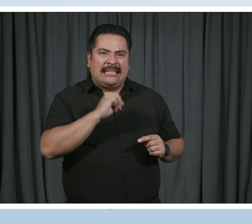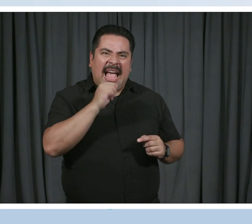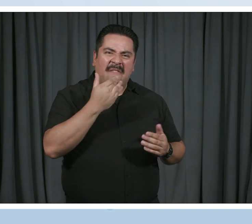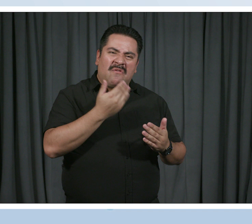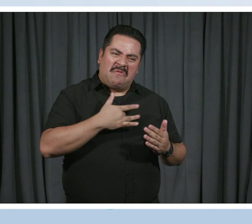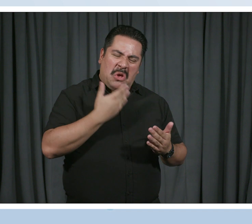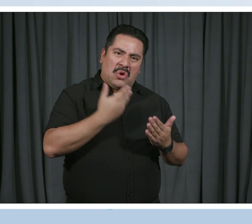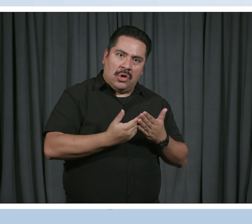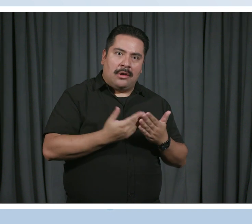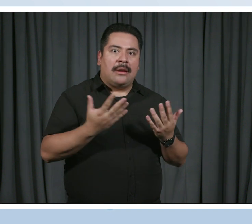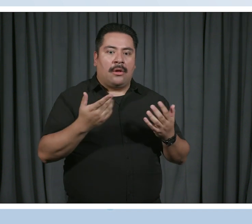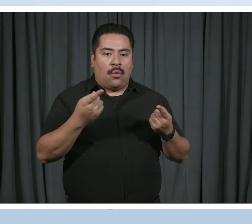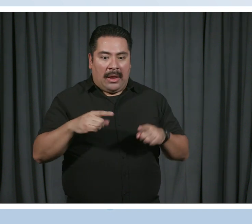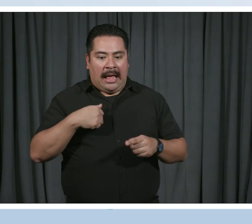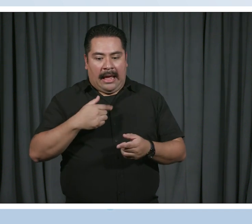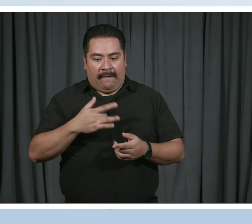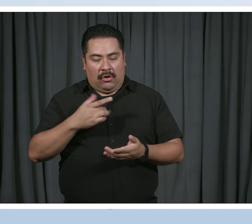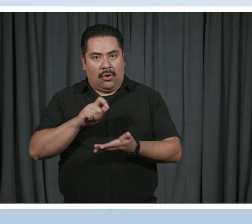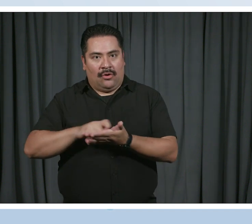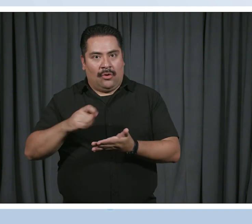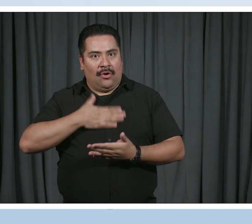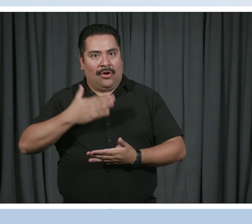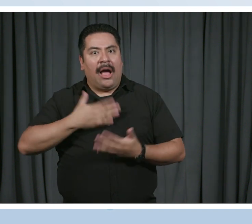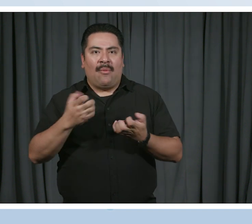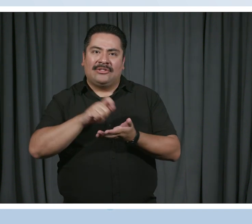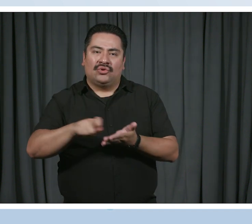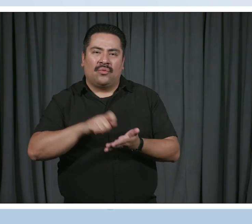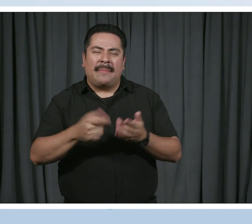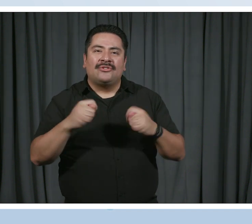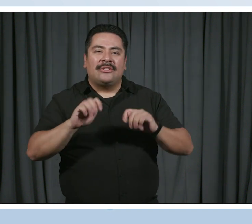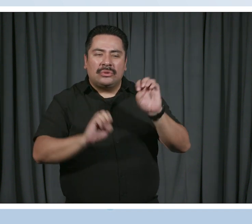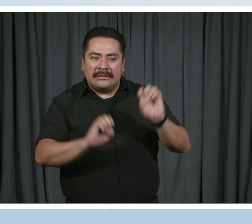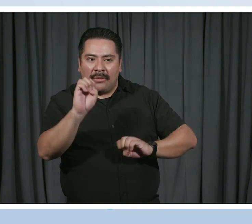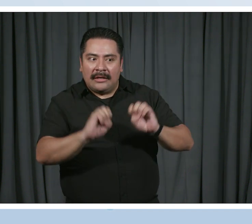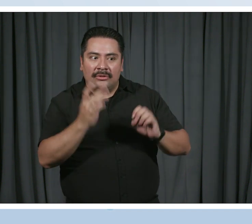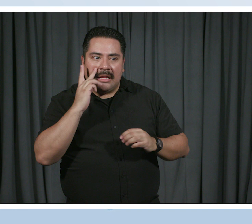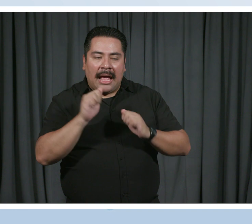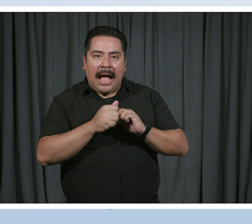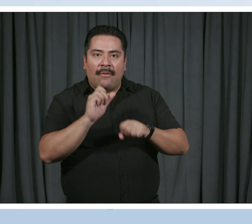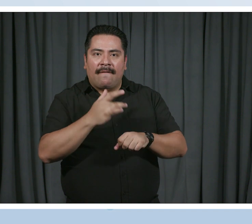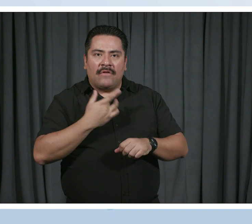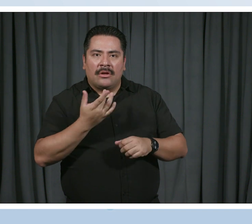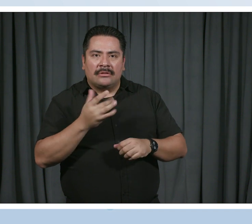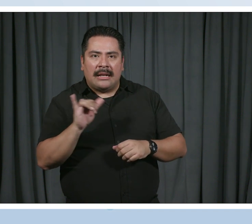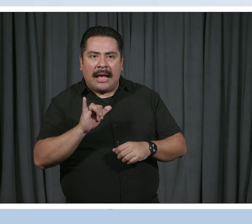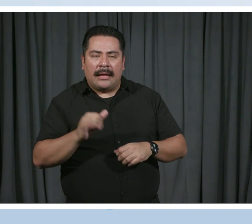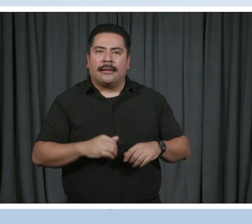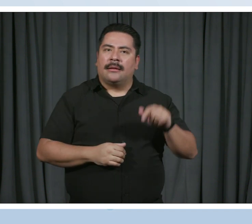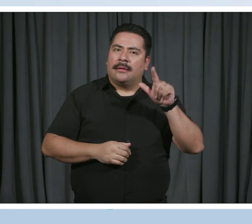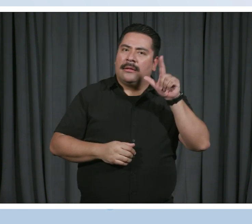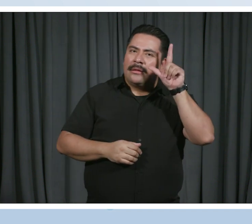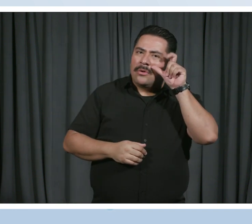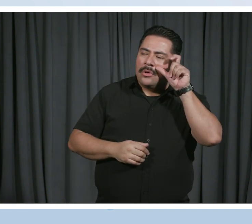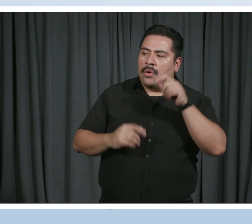when I do feel joy. And so I've been trying to experiment with that, what that feels like. So what would you encourage other